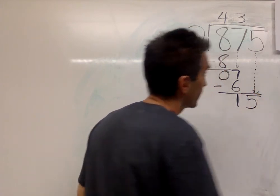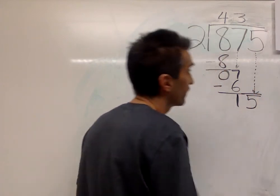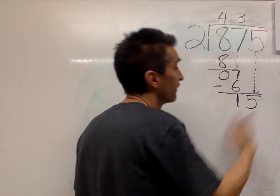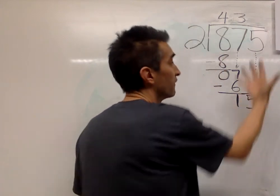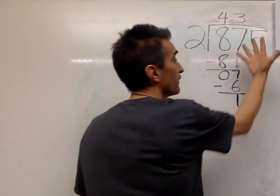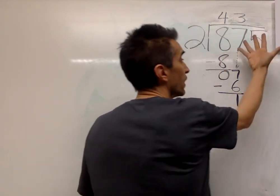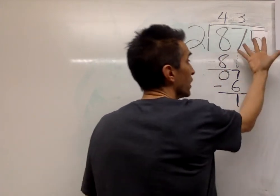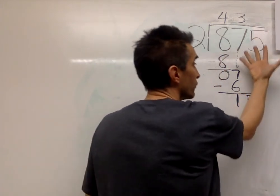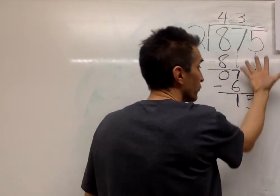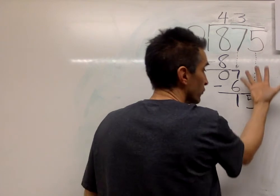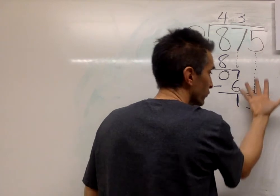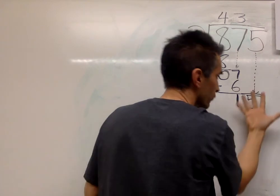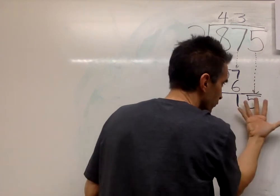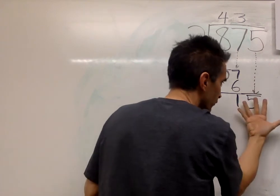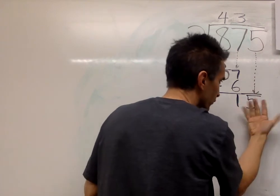So we bring the five down.